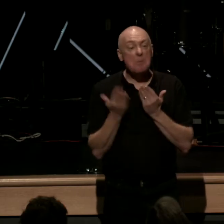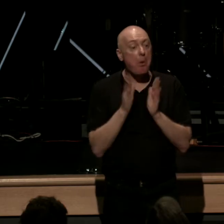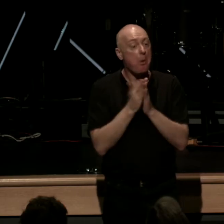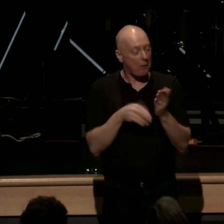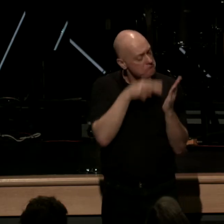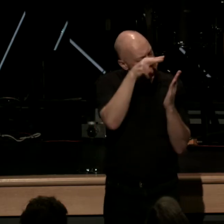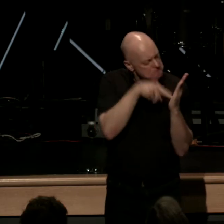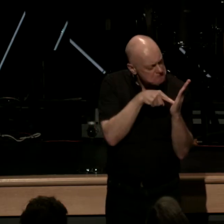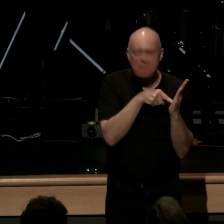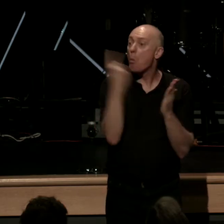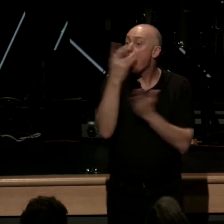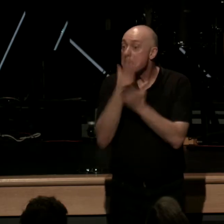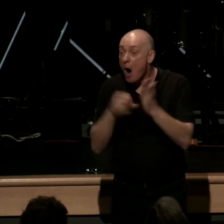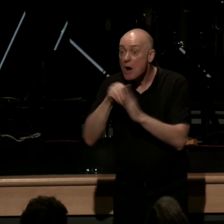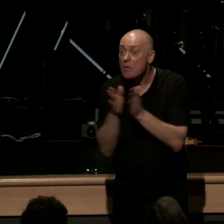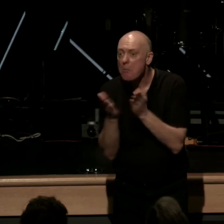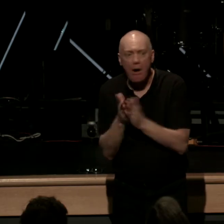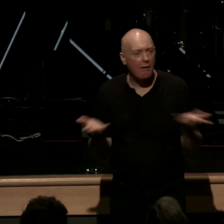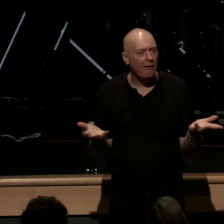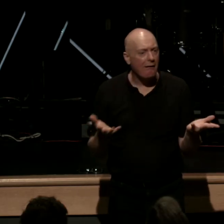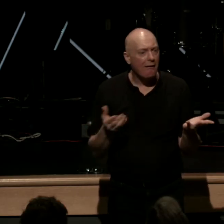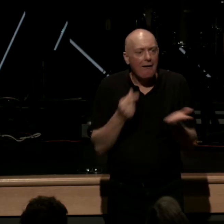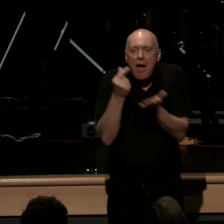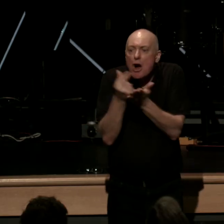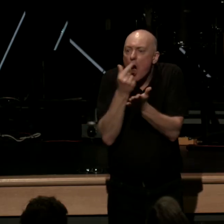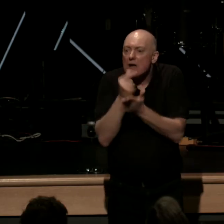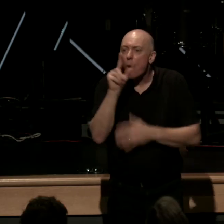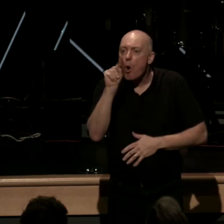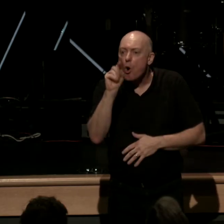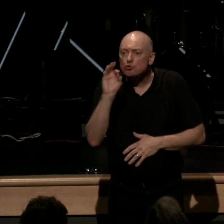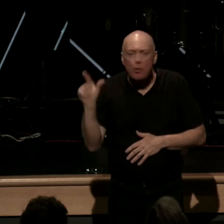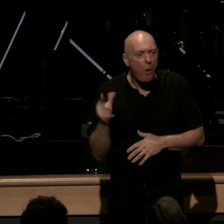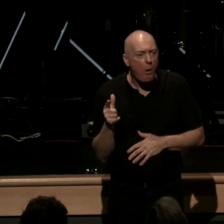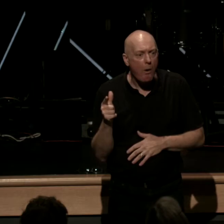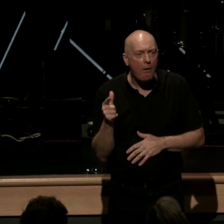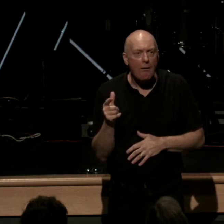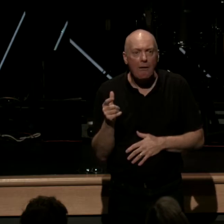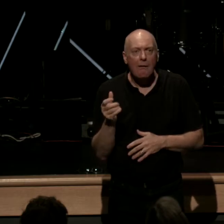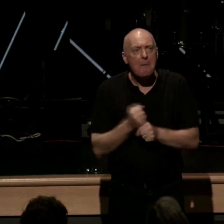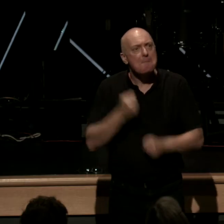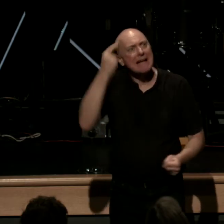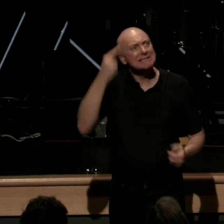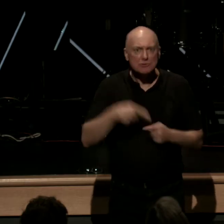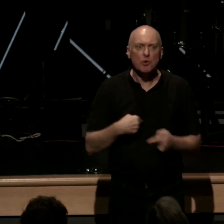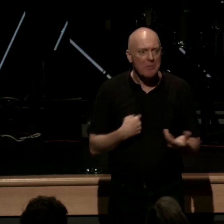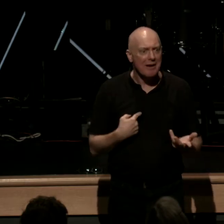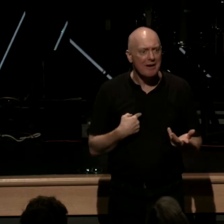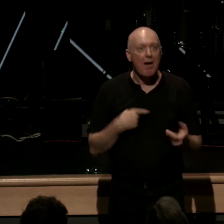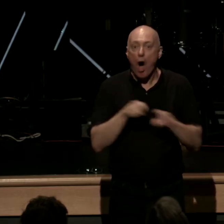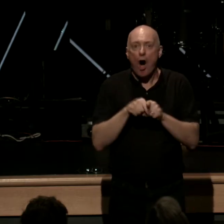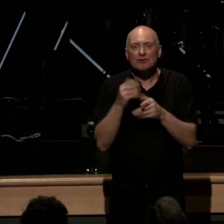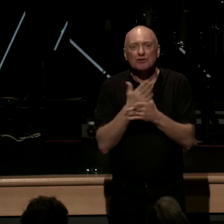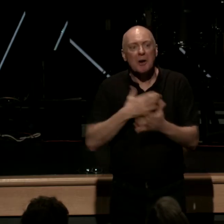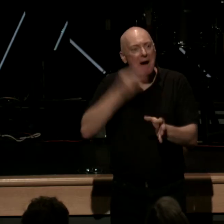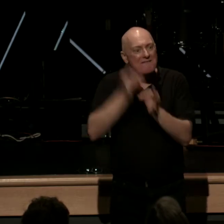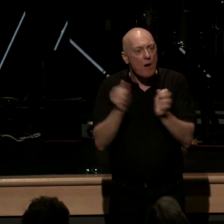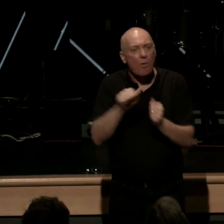this one part in this book that was such a little gospel tool that just made so much sense of my life but then also to share my faith with others it's just this and you